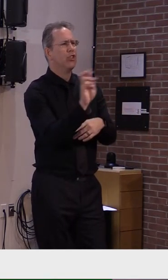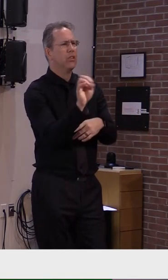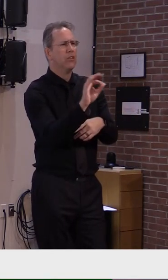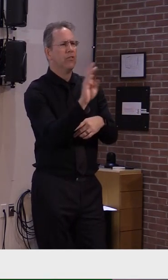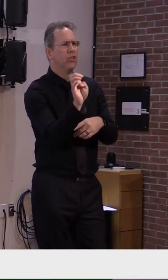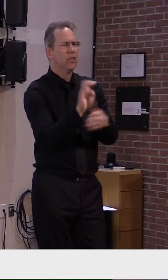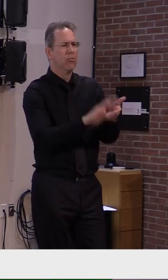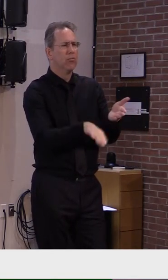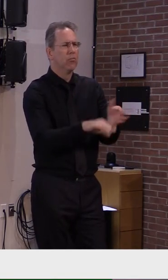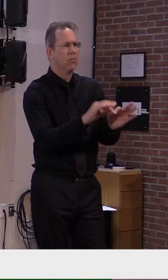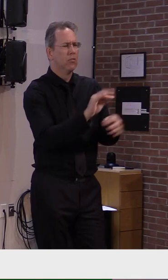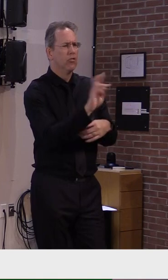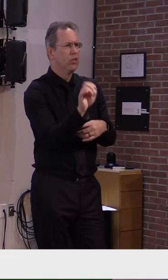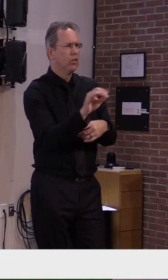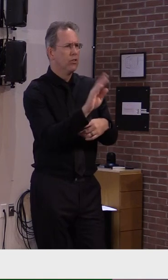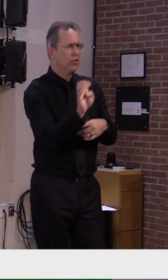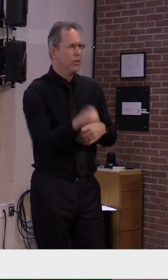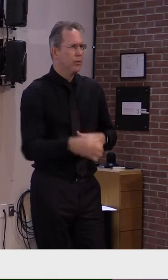Paul?